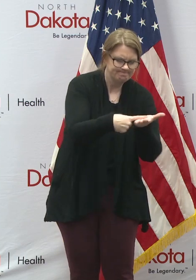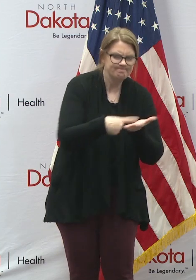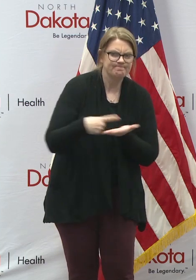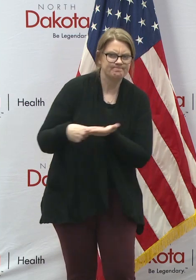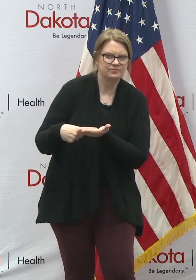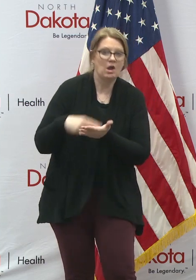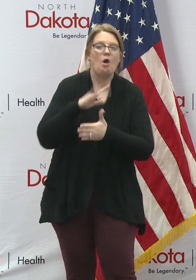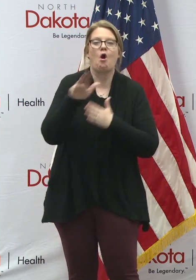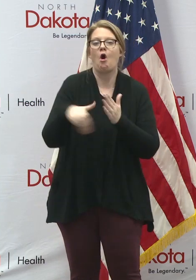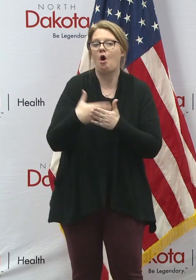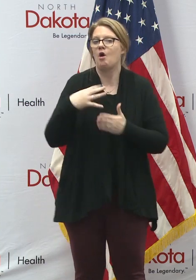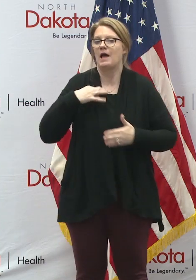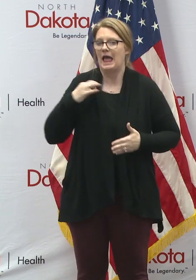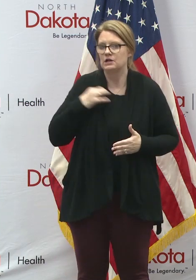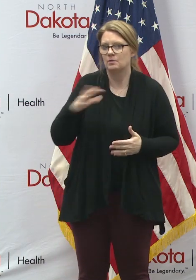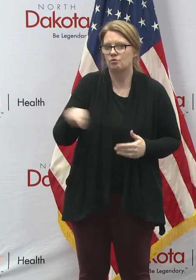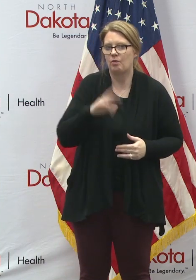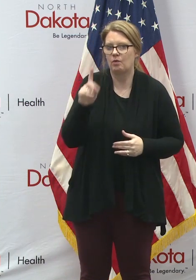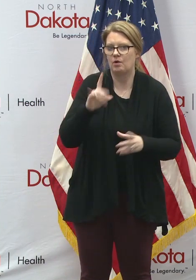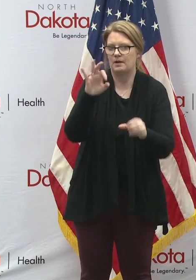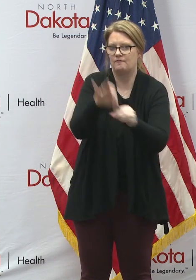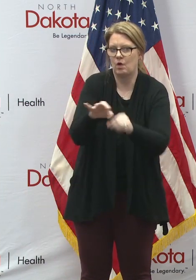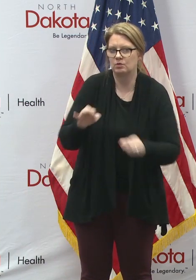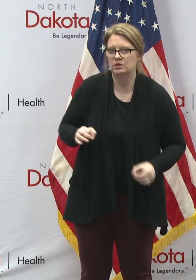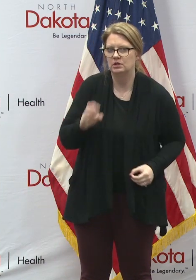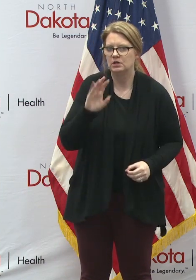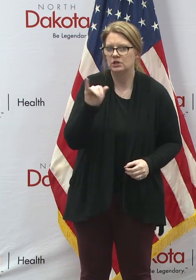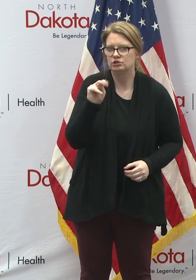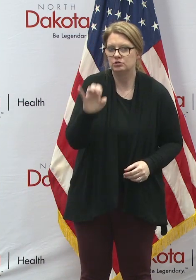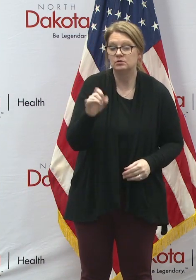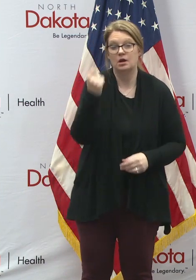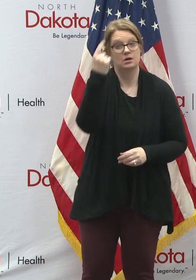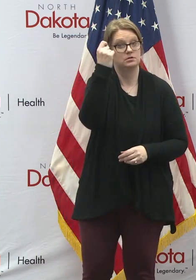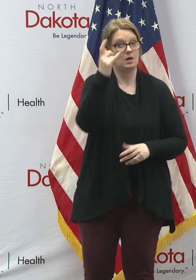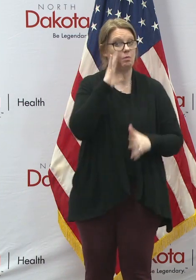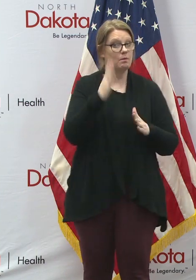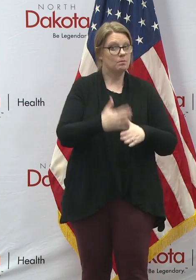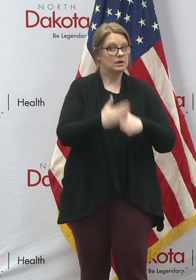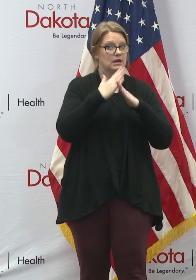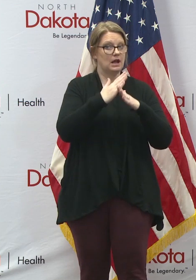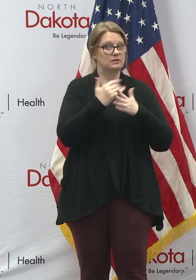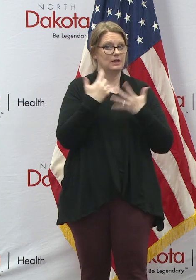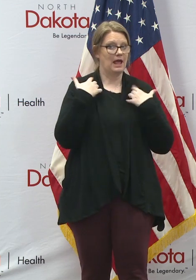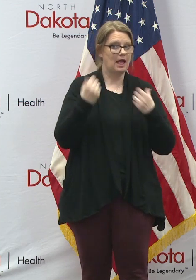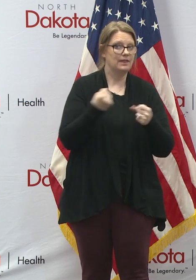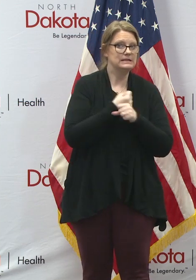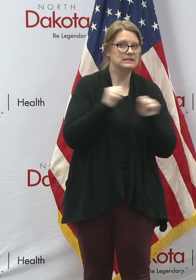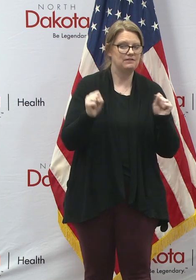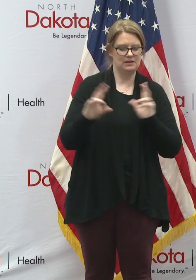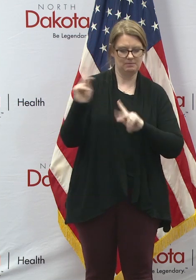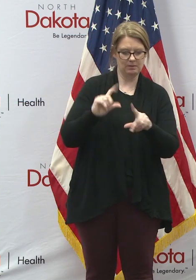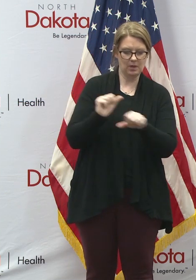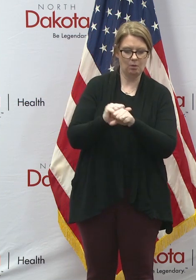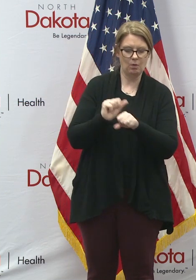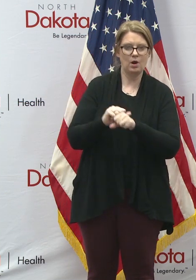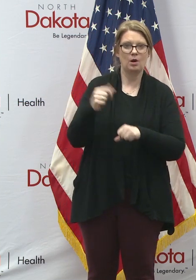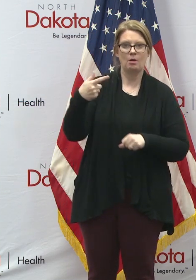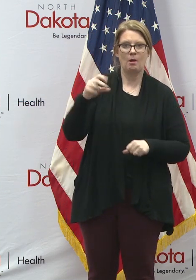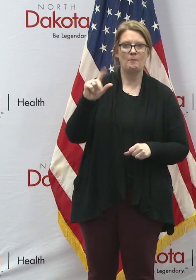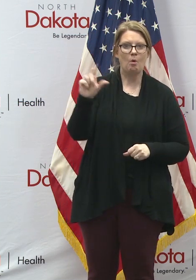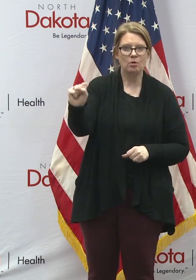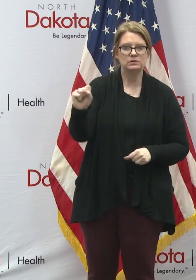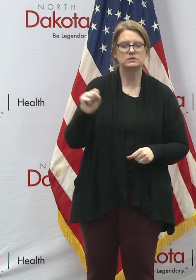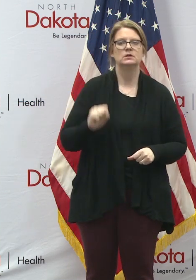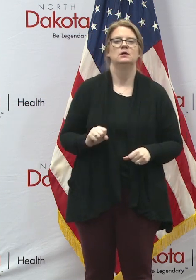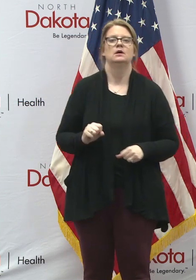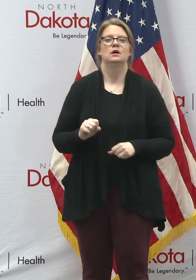eligible North Dakota to cast a ballot in June while protecting the health and safety of poll workers. And to execute on